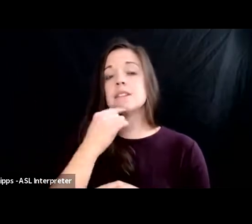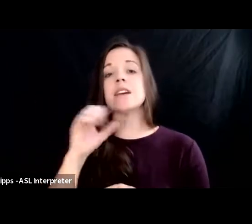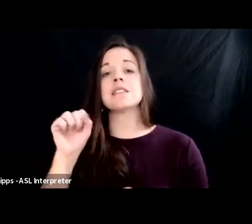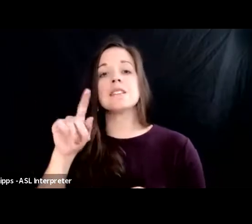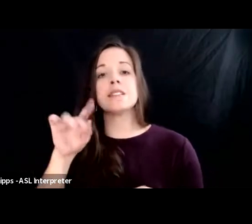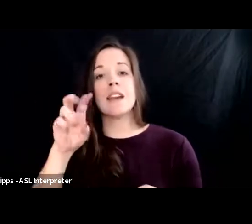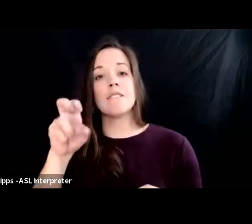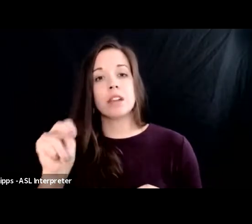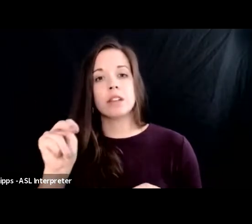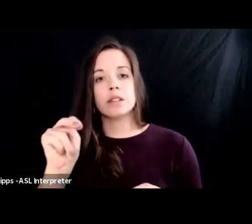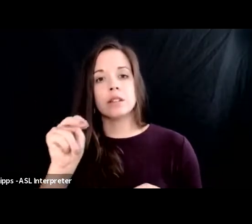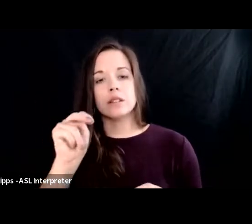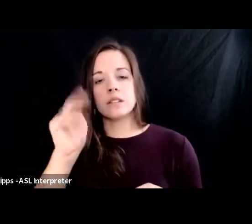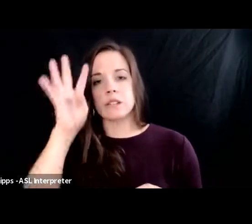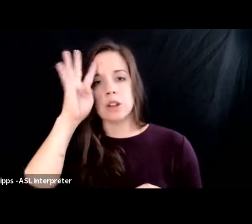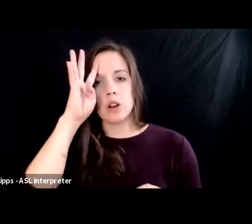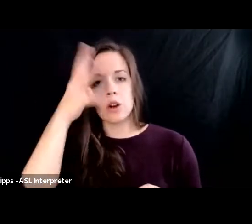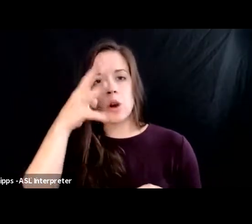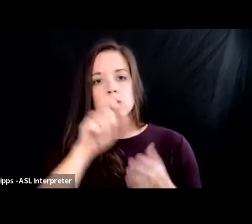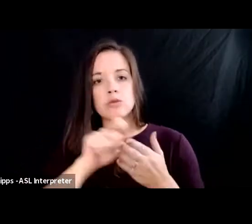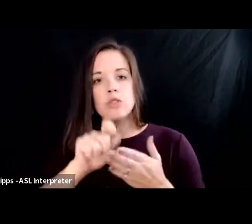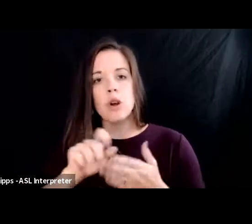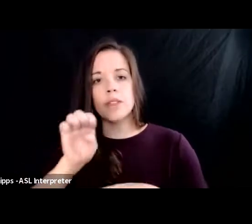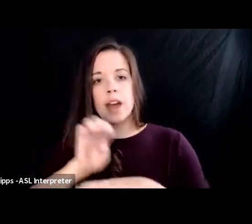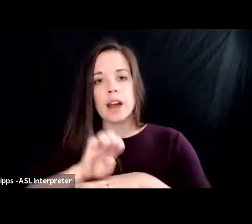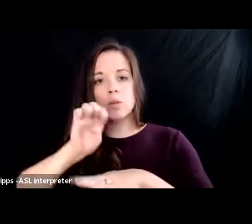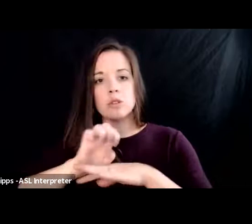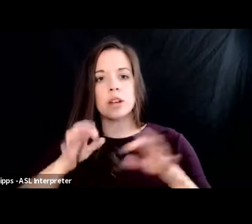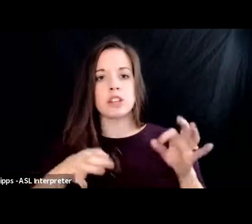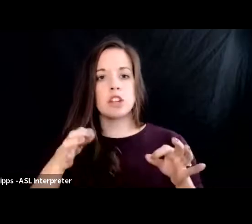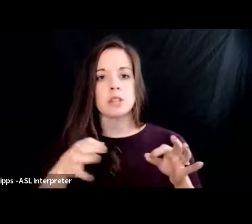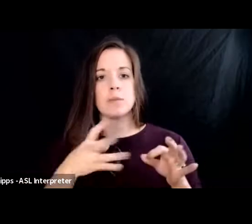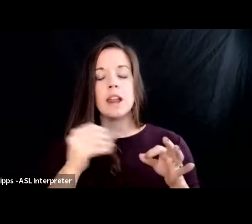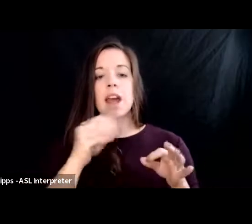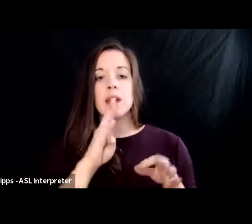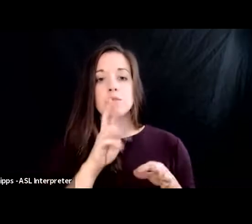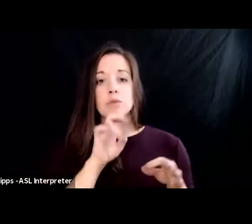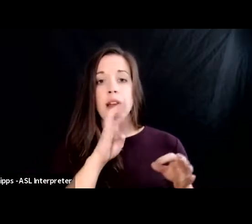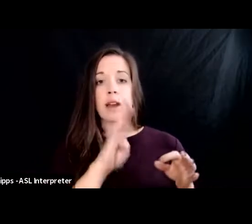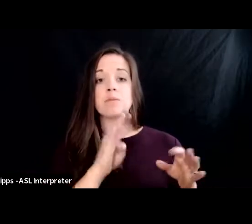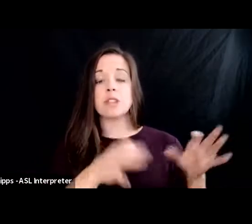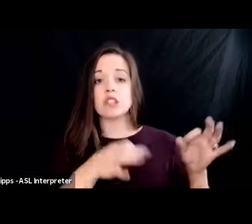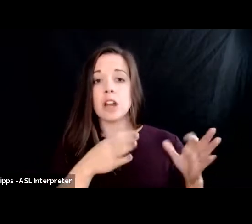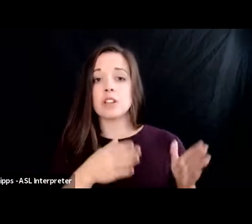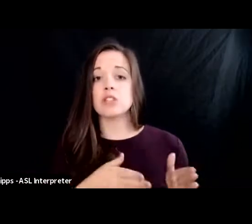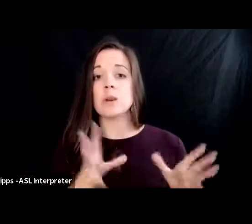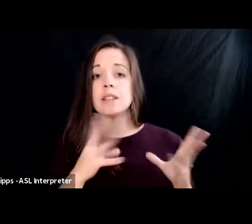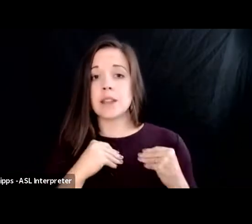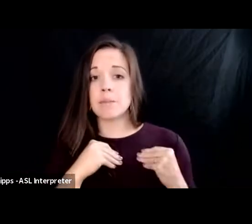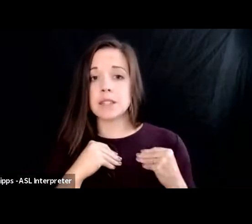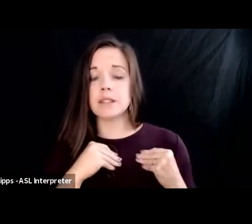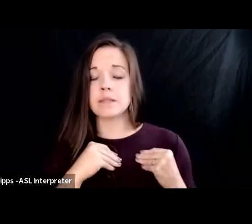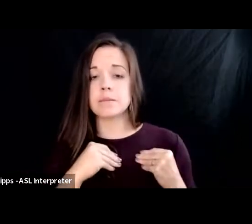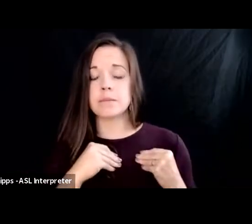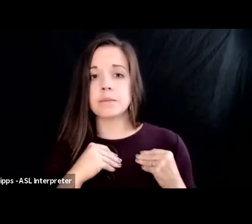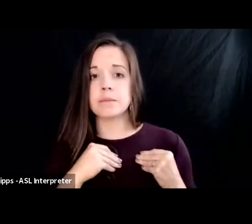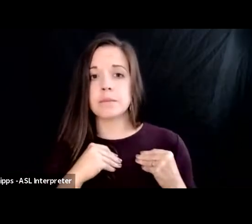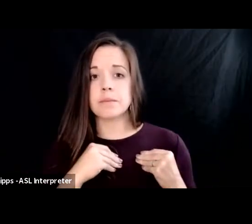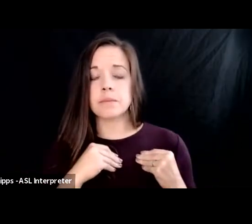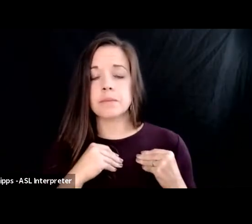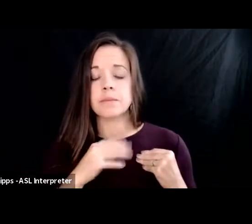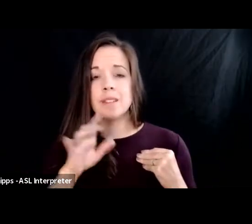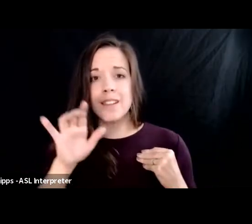wrote the ecuadorian judgment and bribed the judge to accept it and that's a pretty